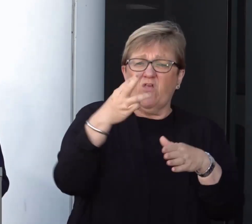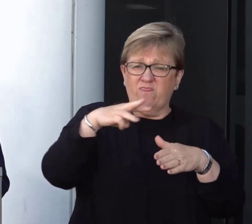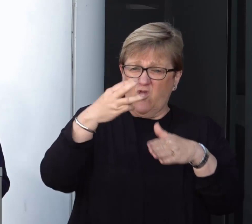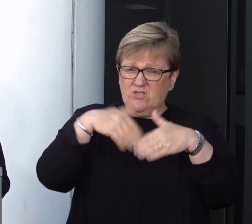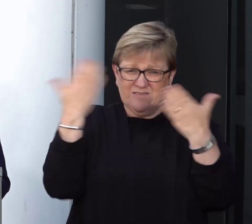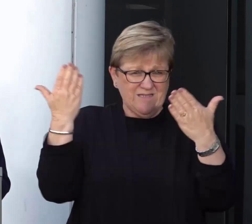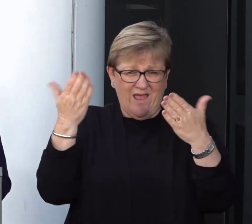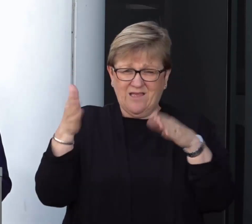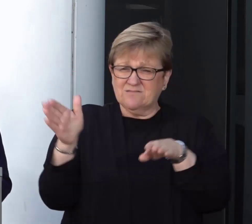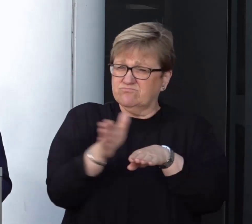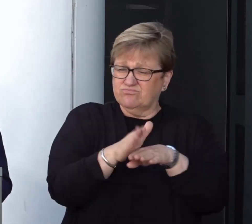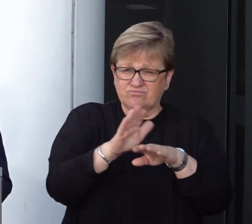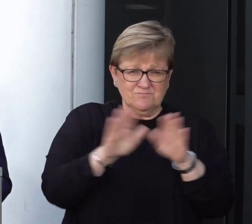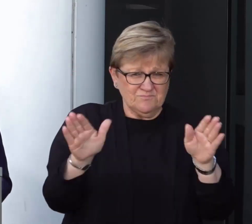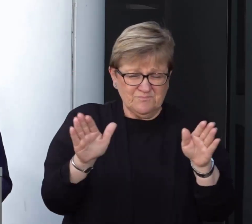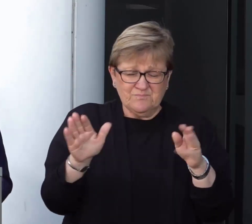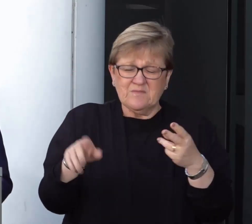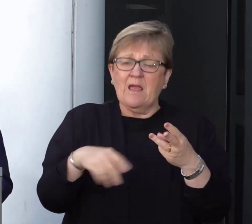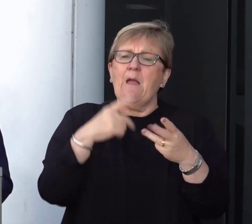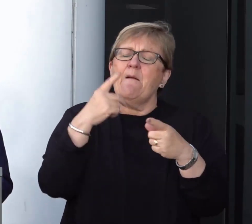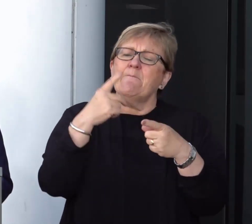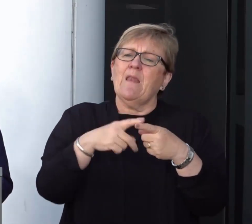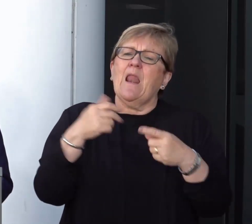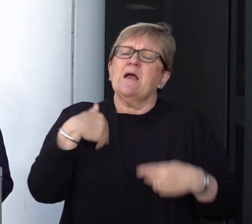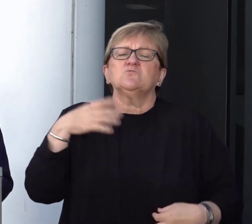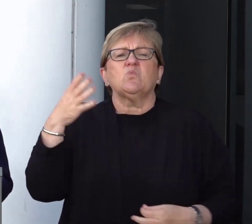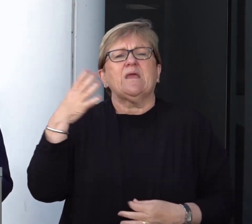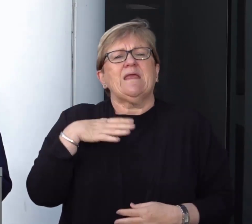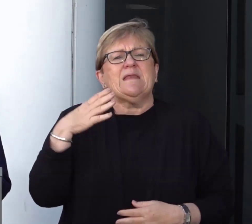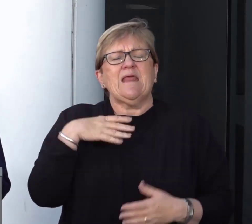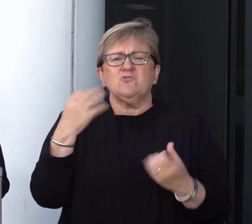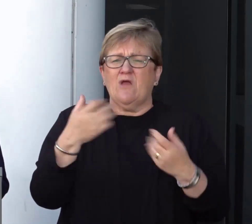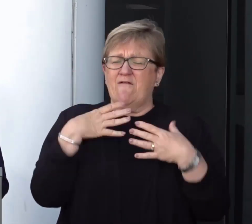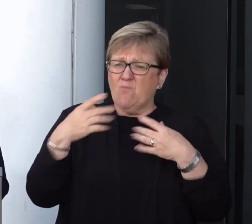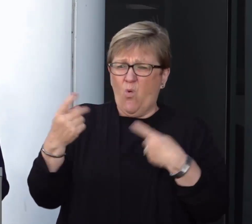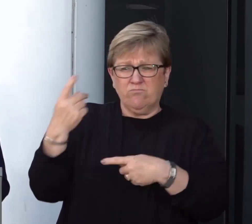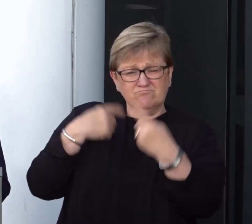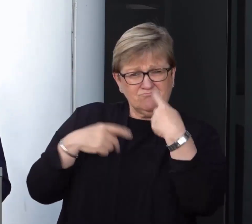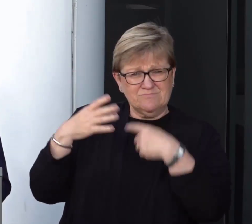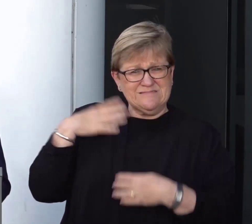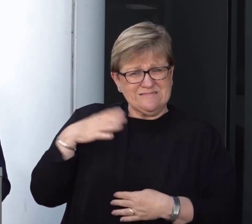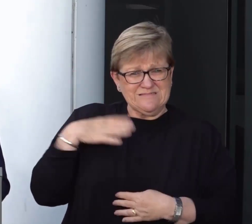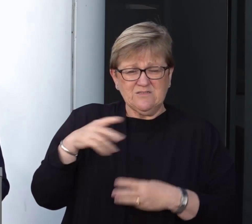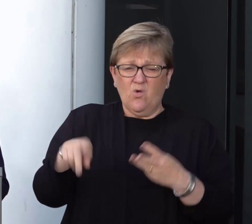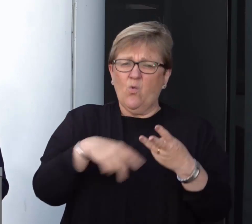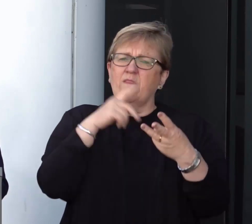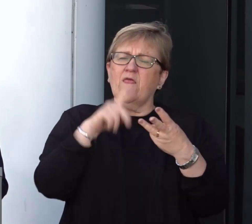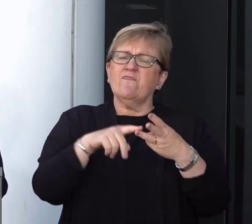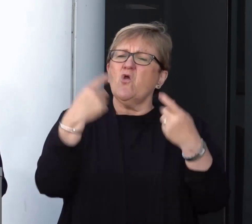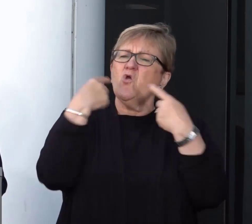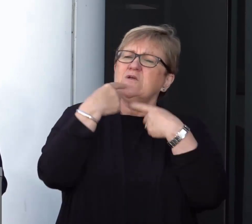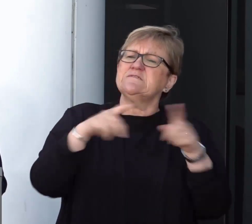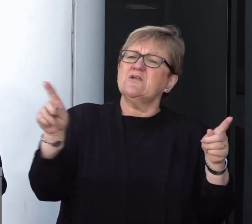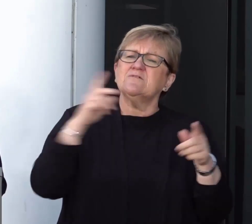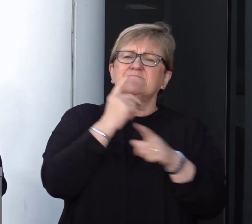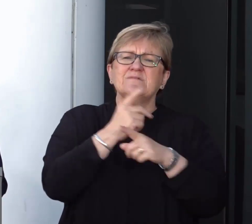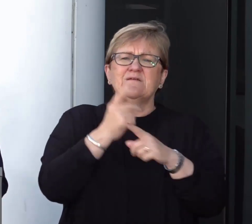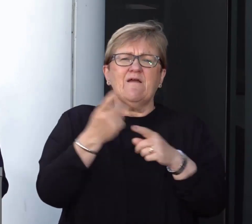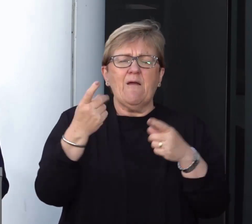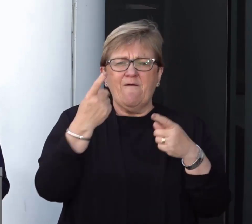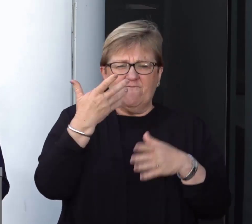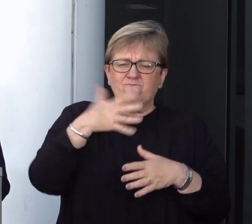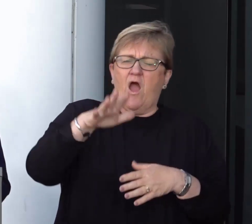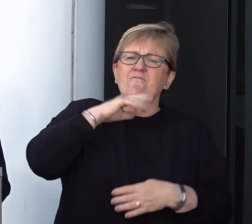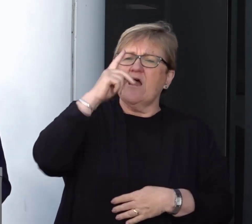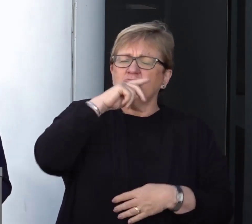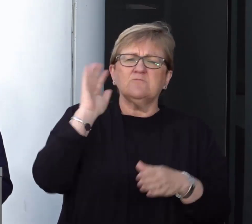at least and obviously we now need to get further details in terms of the third declaration which is the gatherings